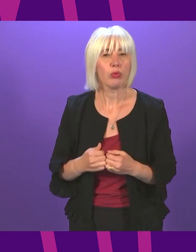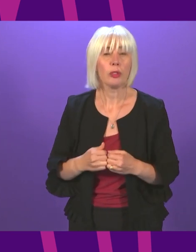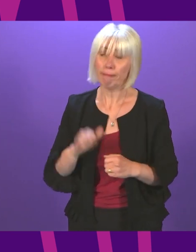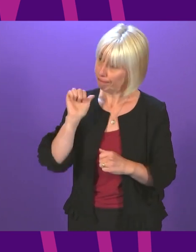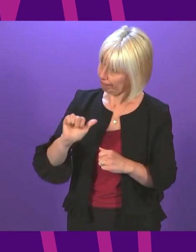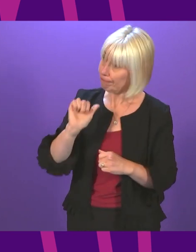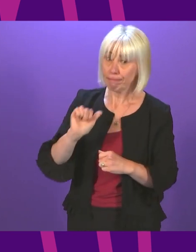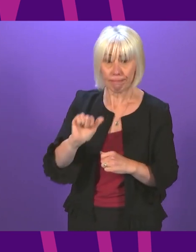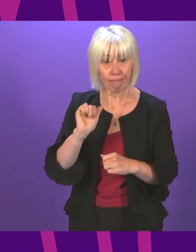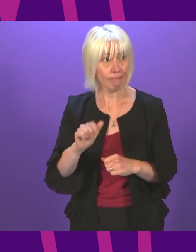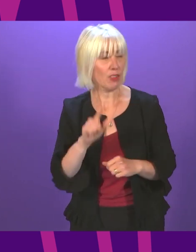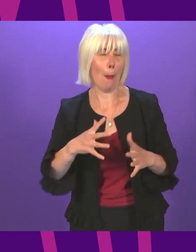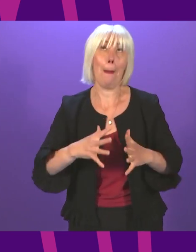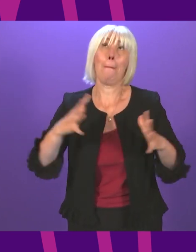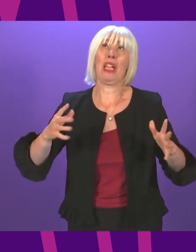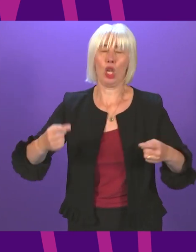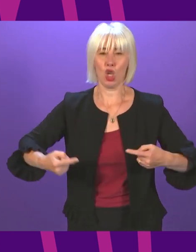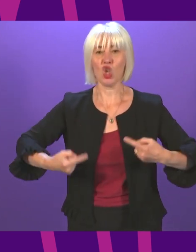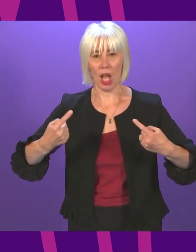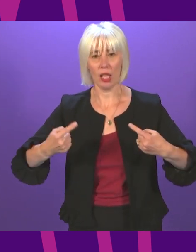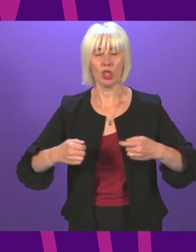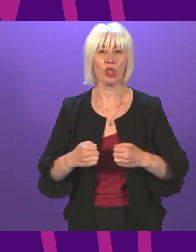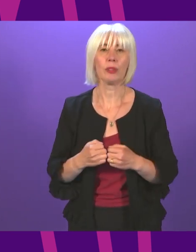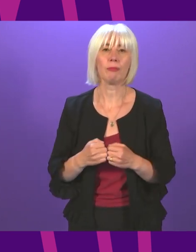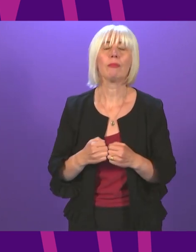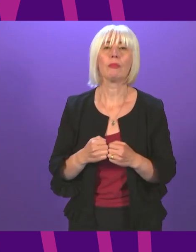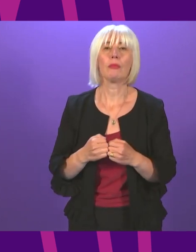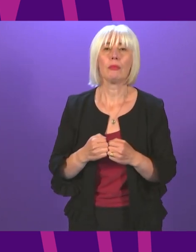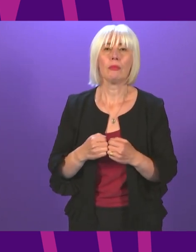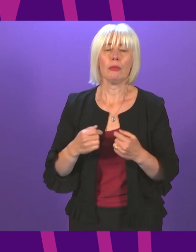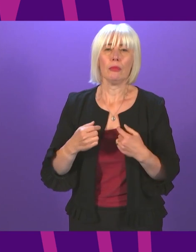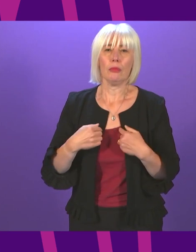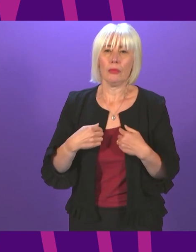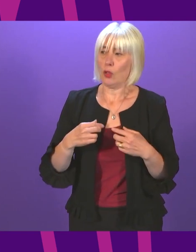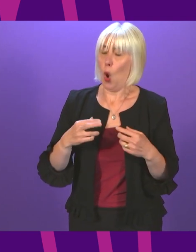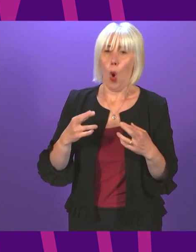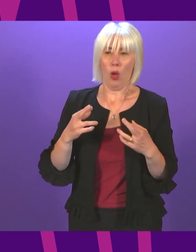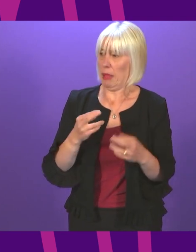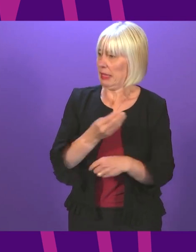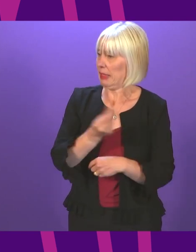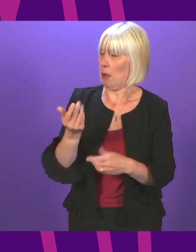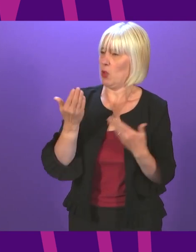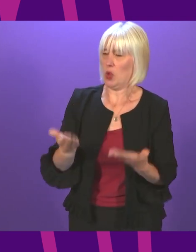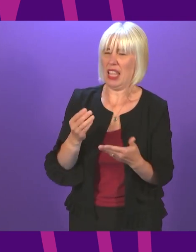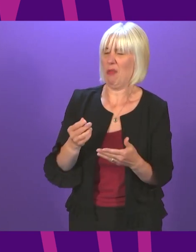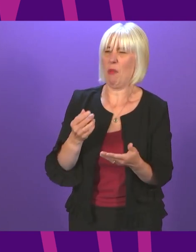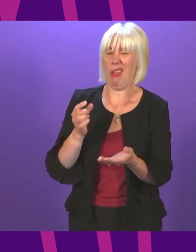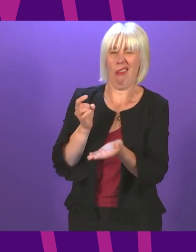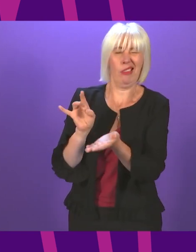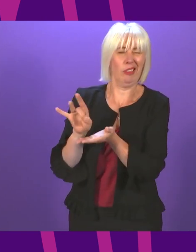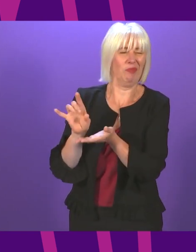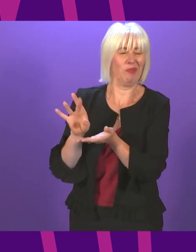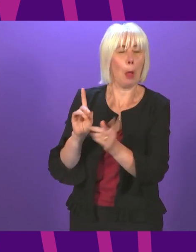is one of the biggest challenges we face I hope notwithstanding impressions to the contrary from some today I hope that there is